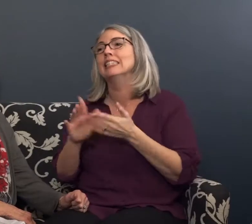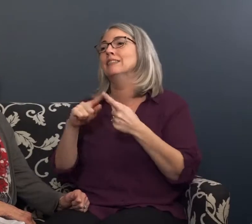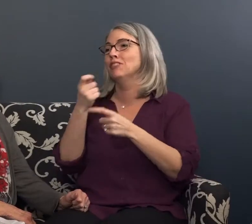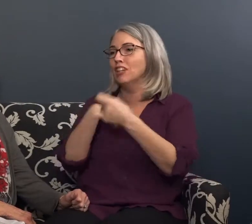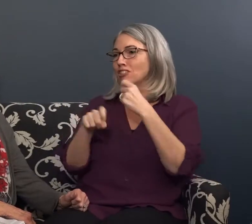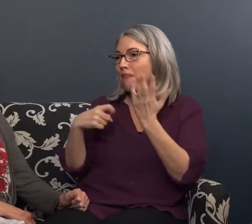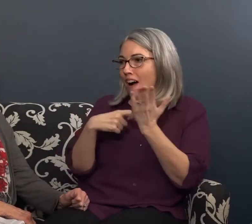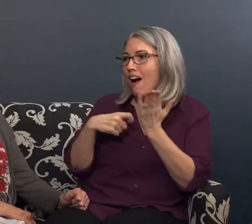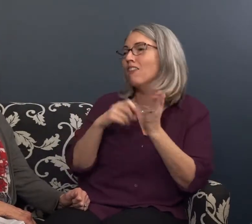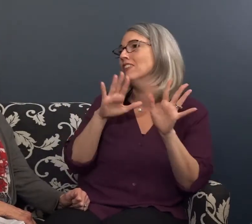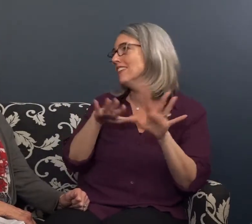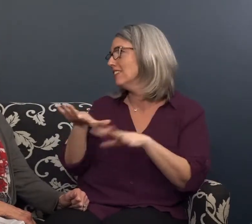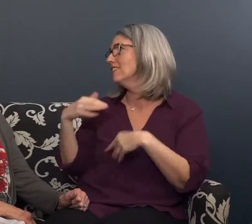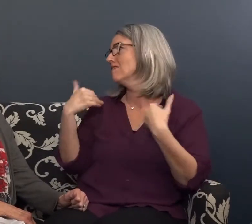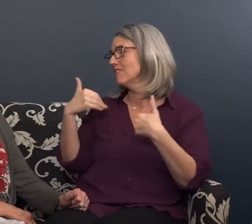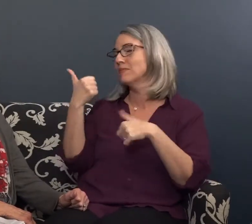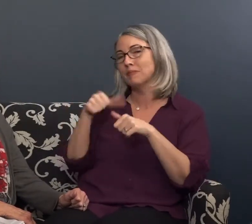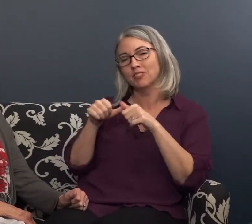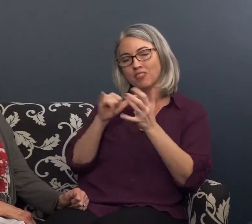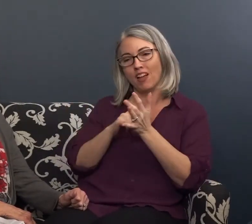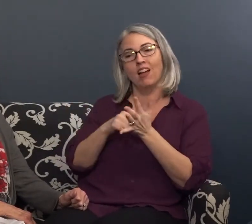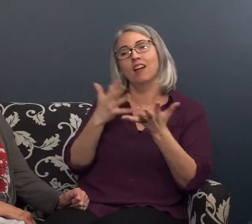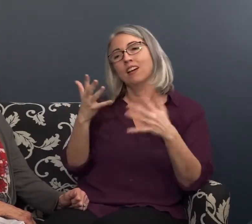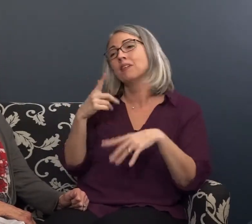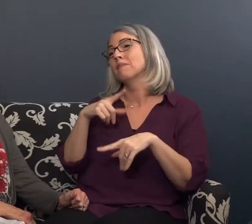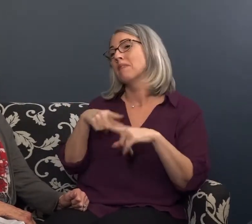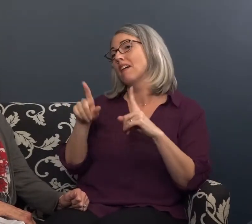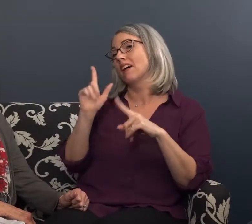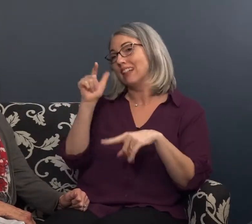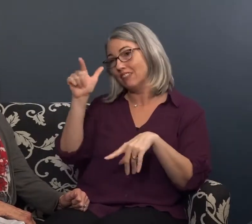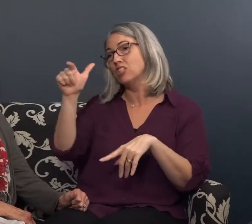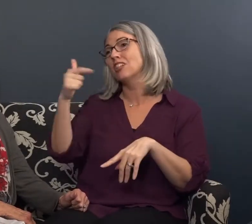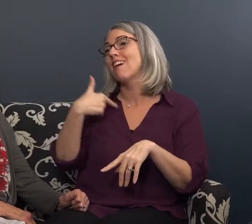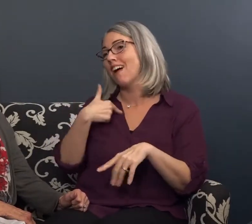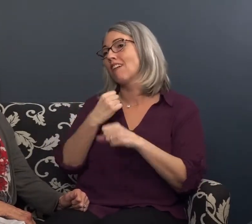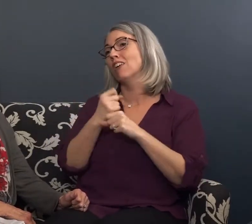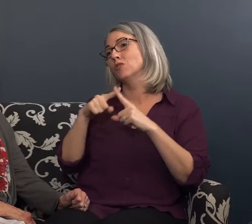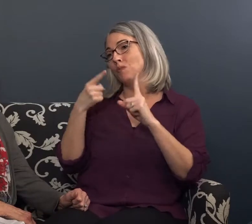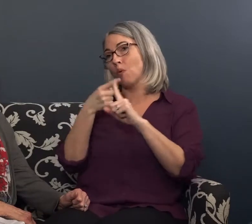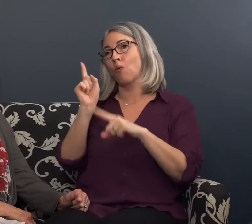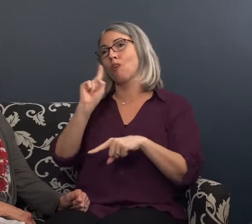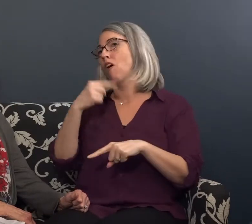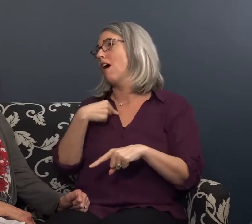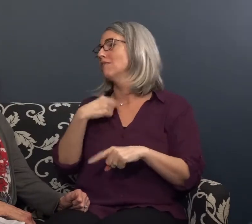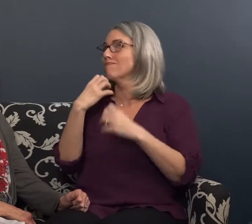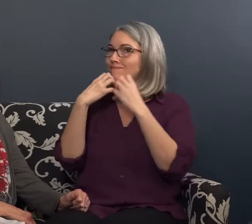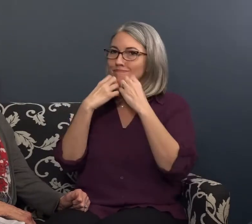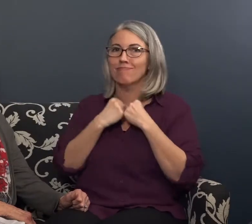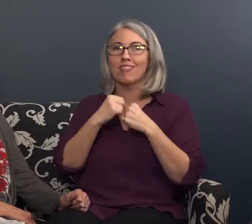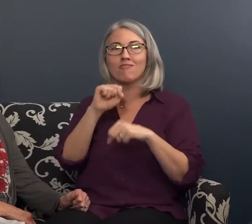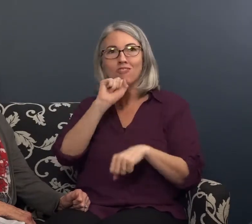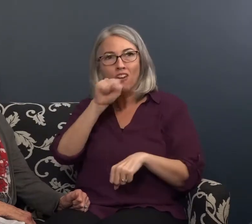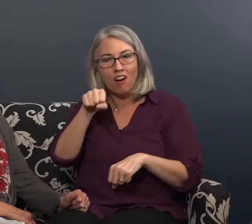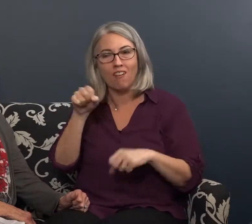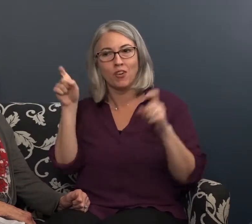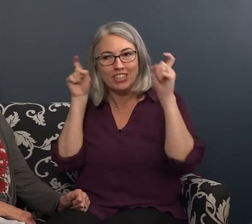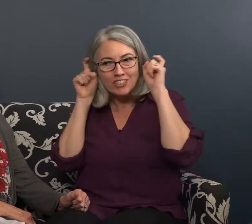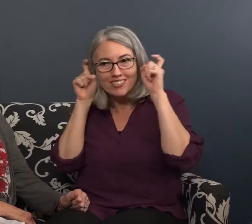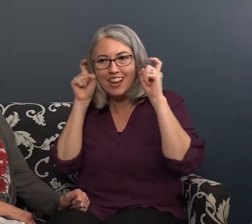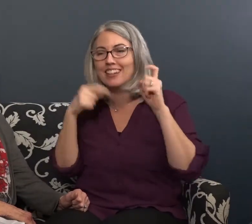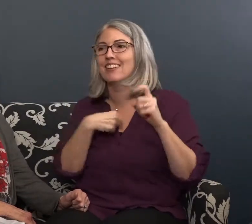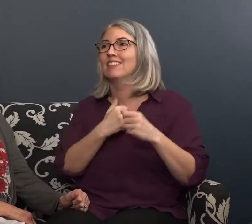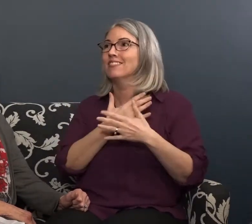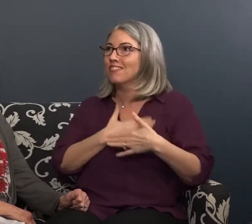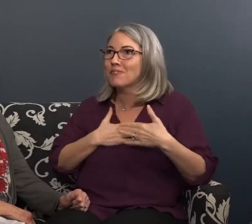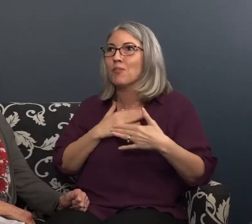you showed me how to care for my hearing aids how to change the batteries I do remember all the time and energy you spent with me with my hearing